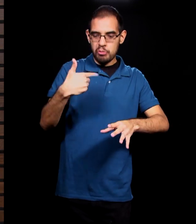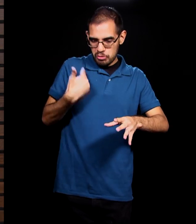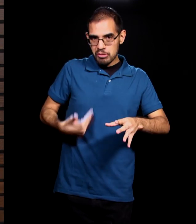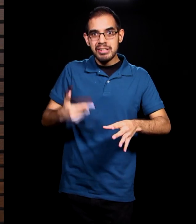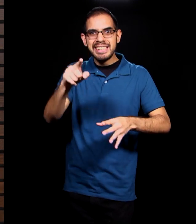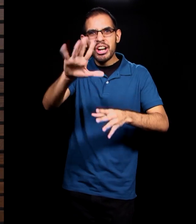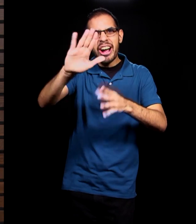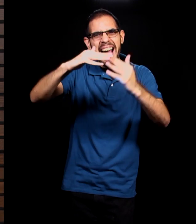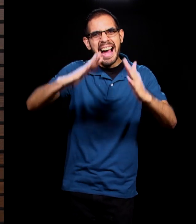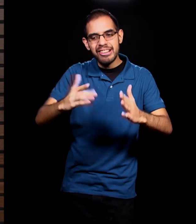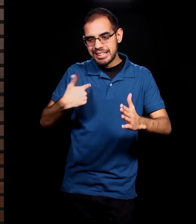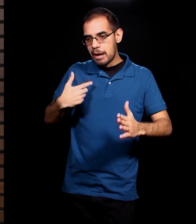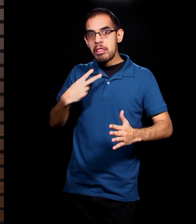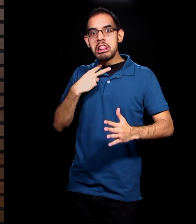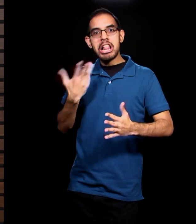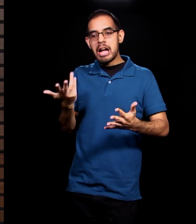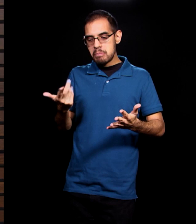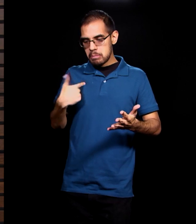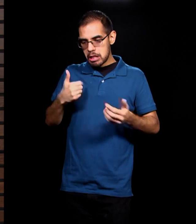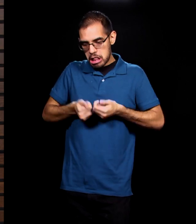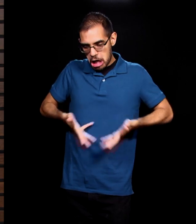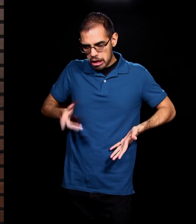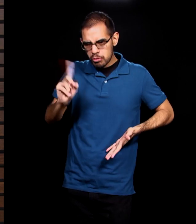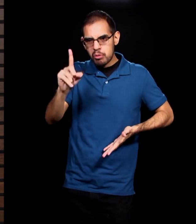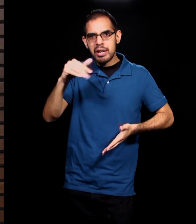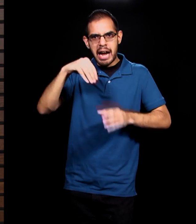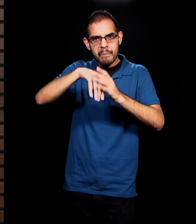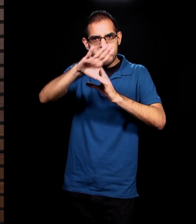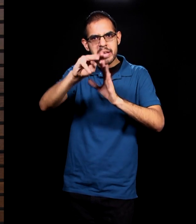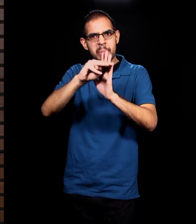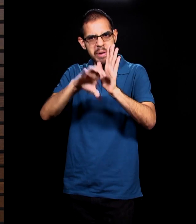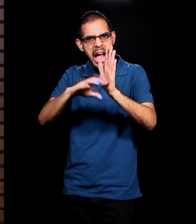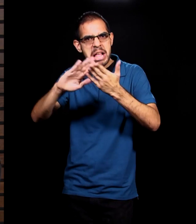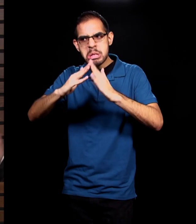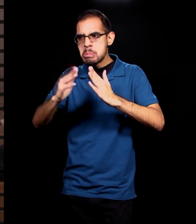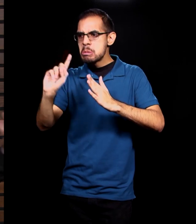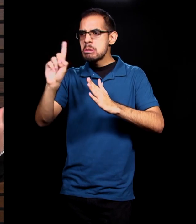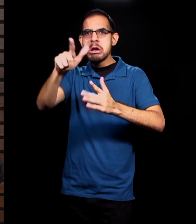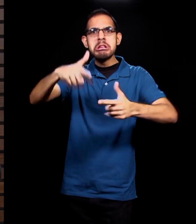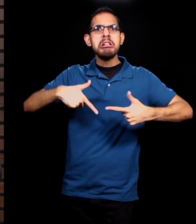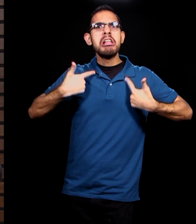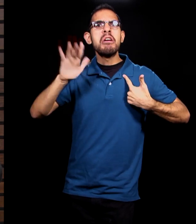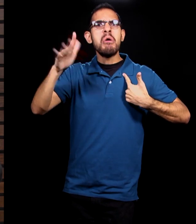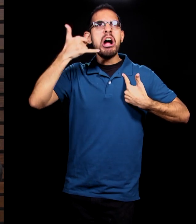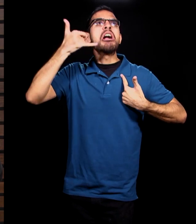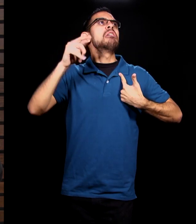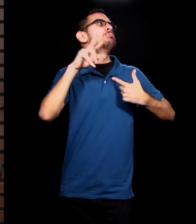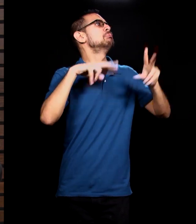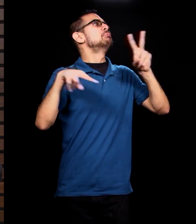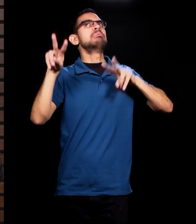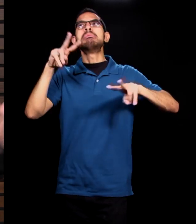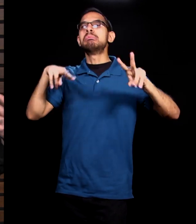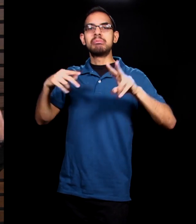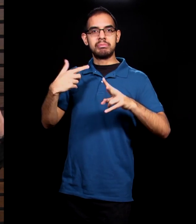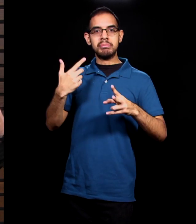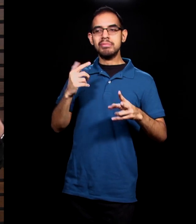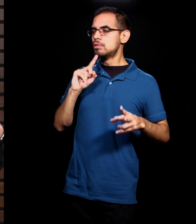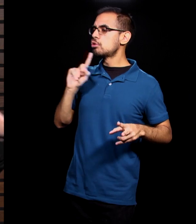but I've managed to get myself lost. And we would ask the question, where are you? They would then have to look around them and say, oh, I'm at an, I see an